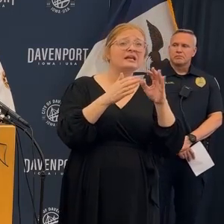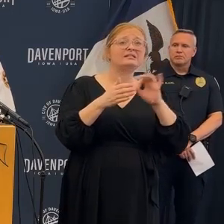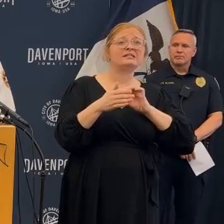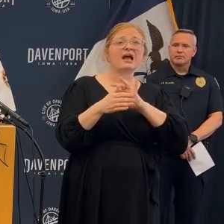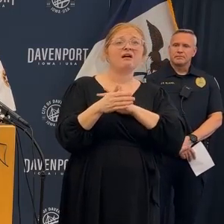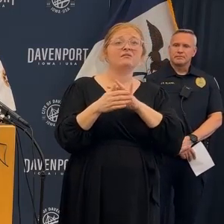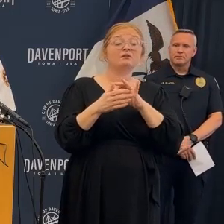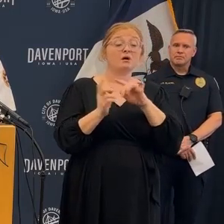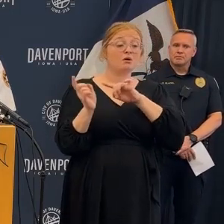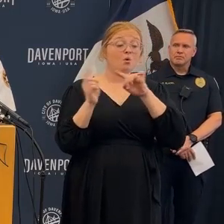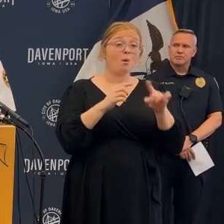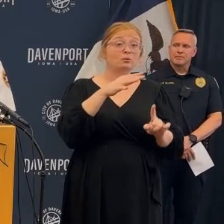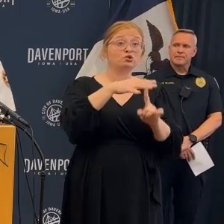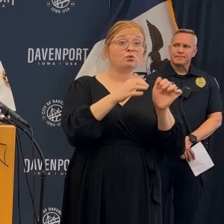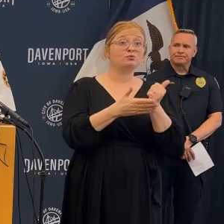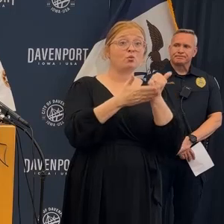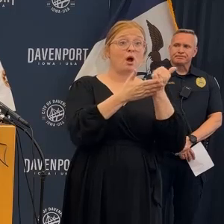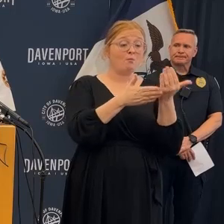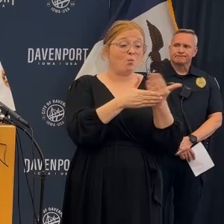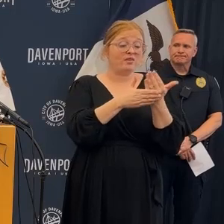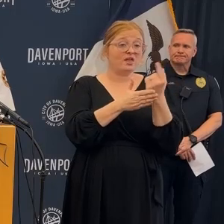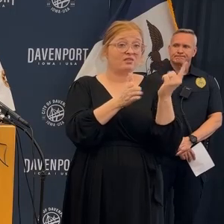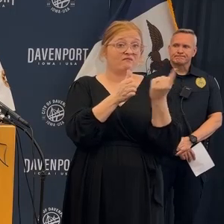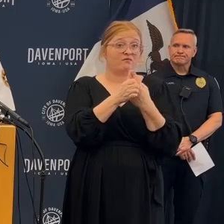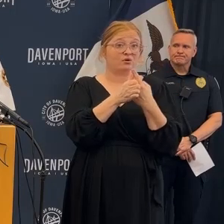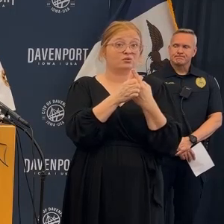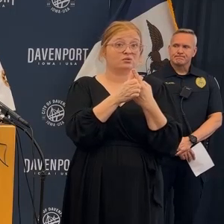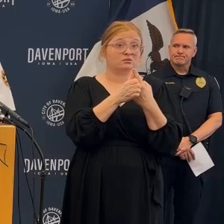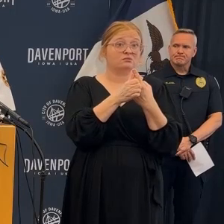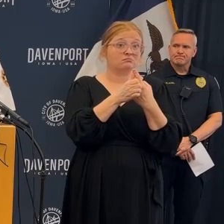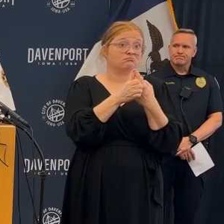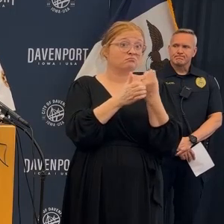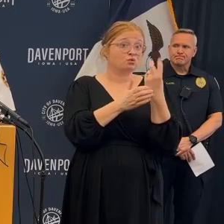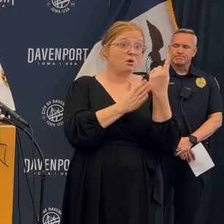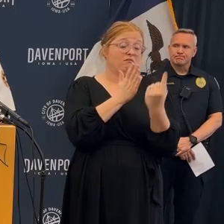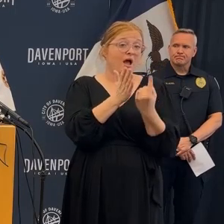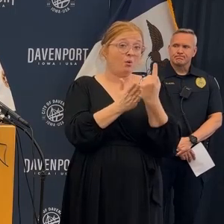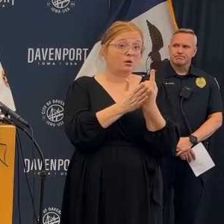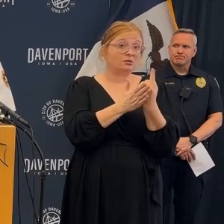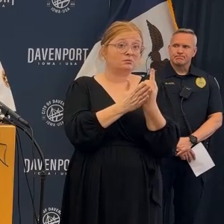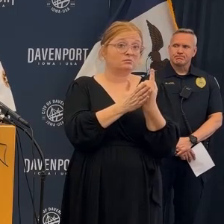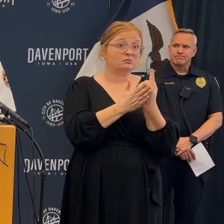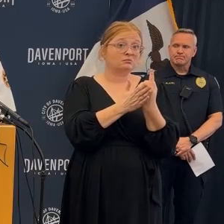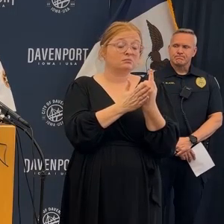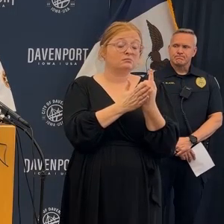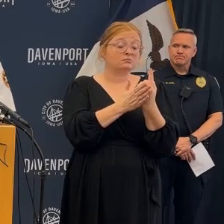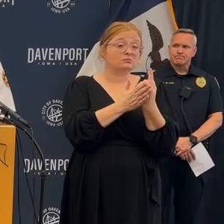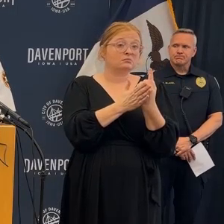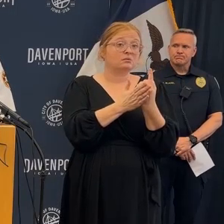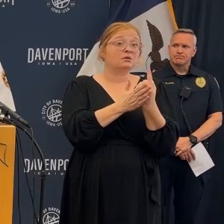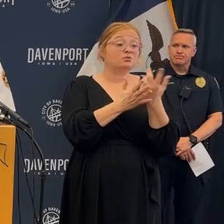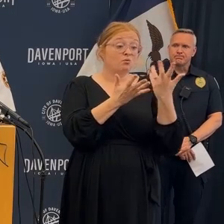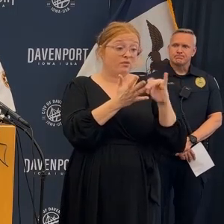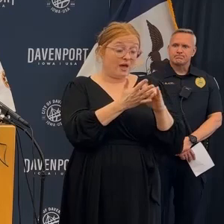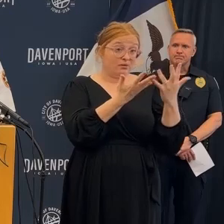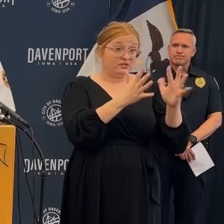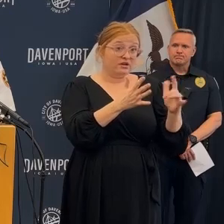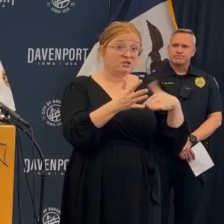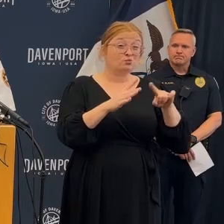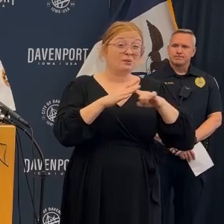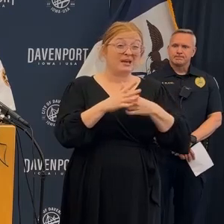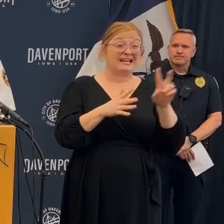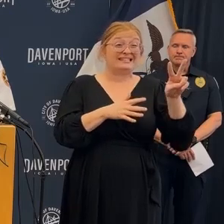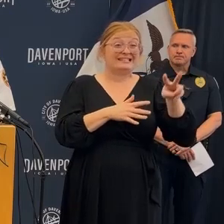respond within the first 12 hours of this incident. These crews coordinated with the Davenport Fire Department, and we quickly began a secondary